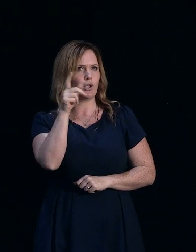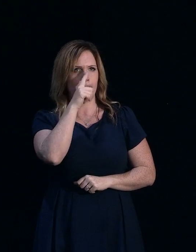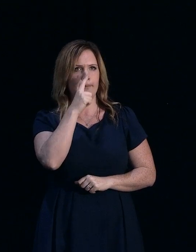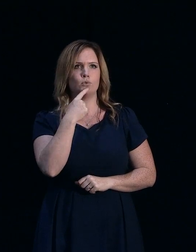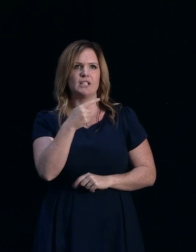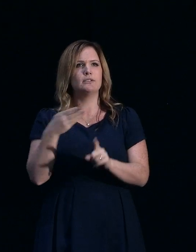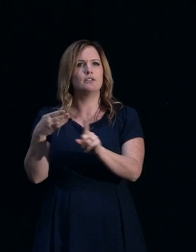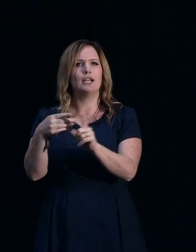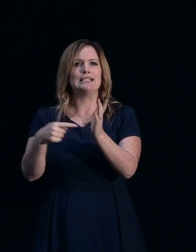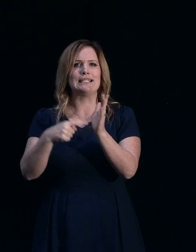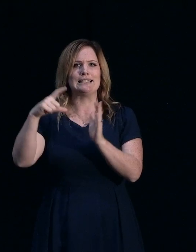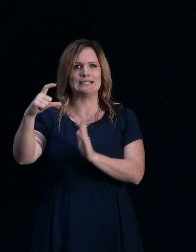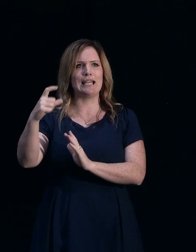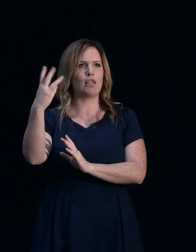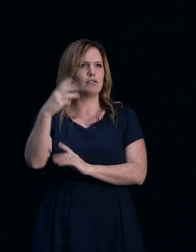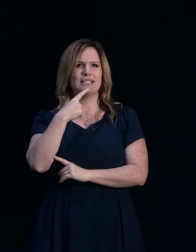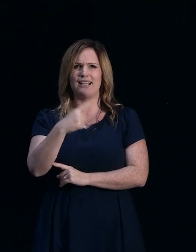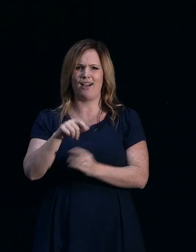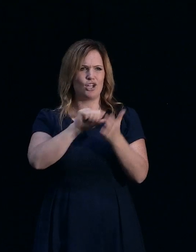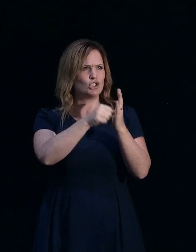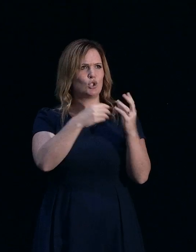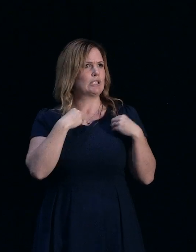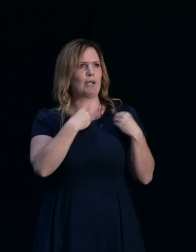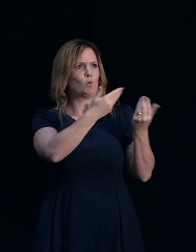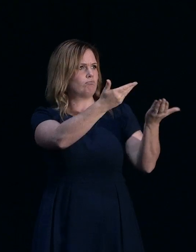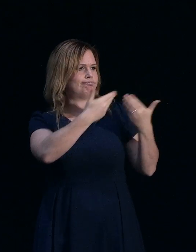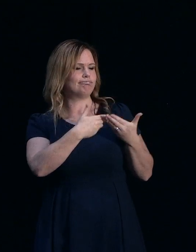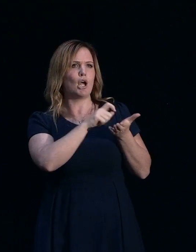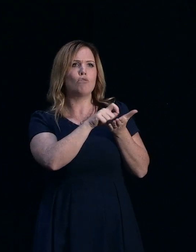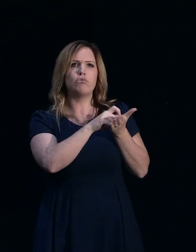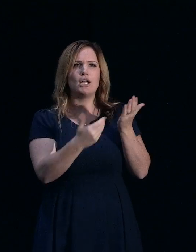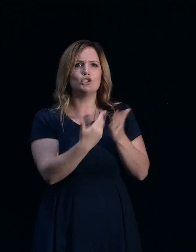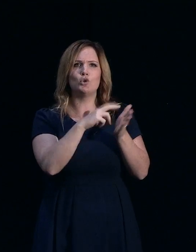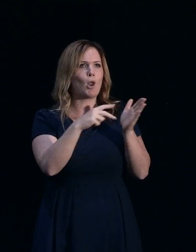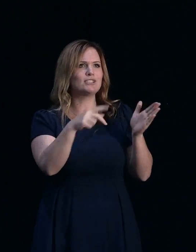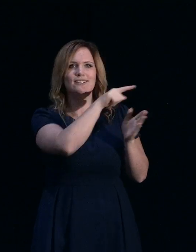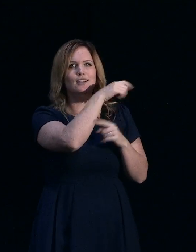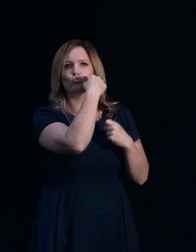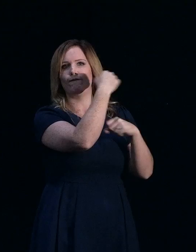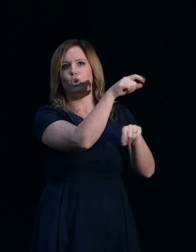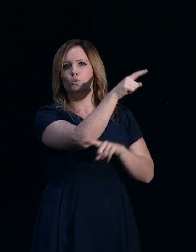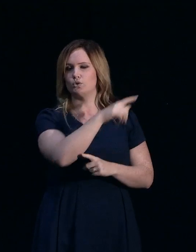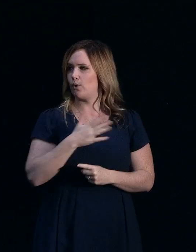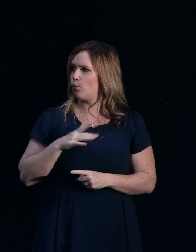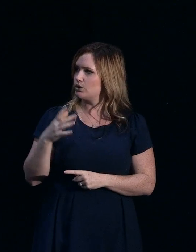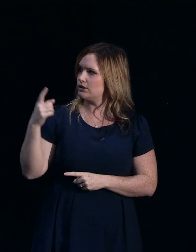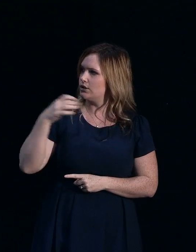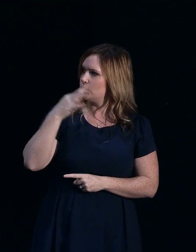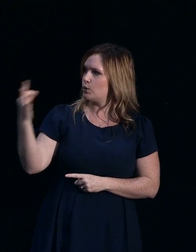TC3, we can't get insurance and insurers aren't writing new policies. So I'll ask David Ash just to talk about that.